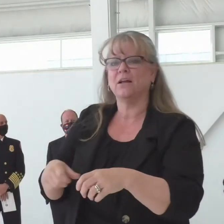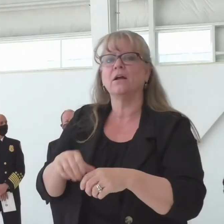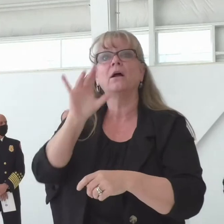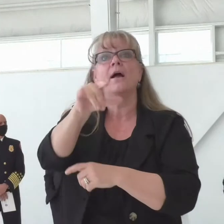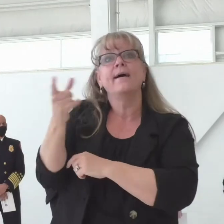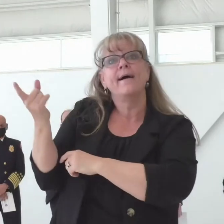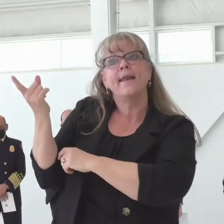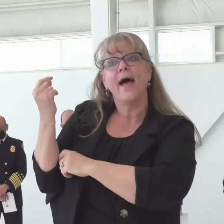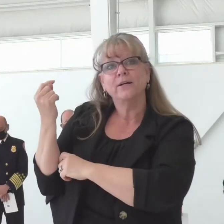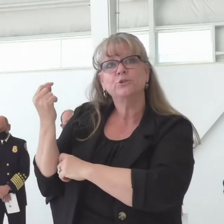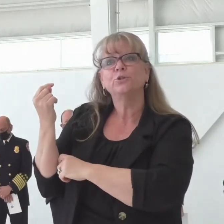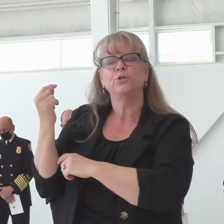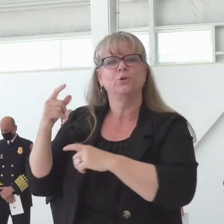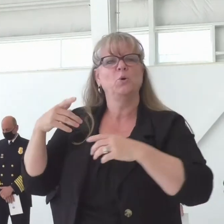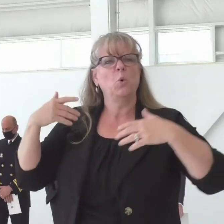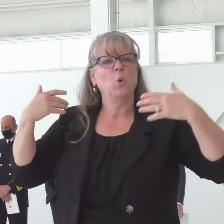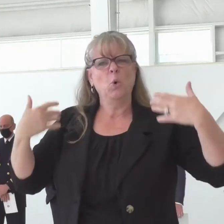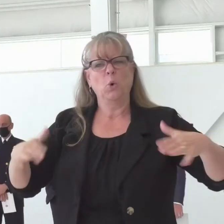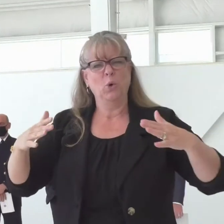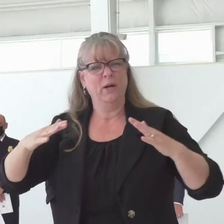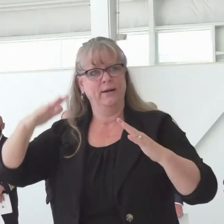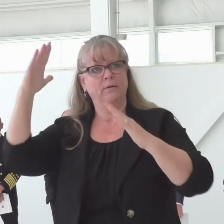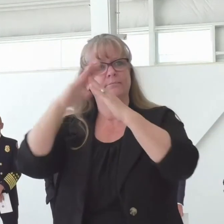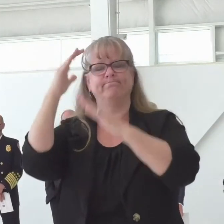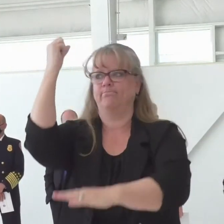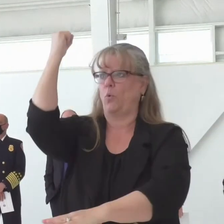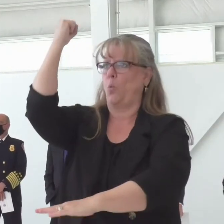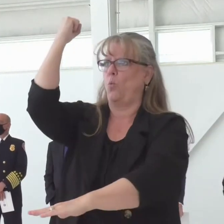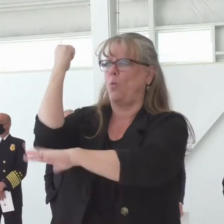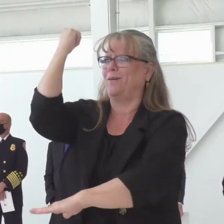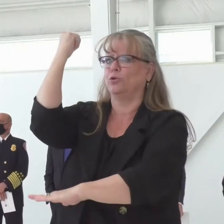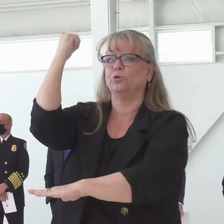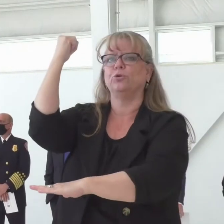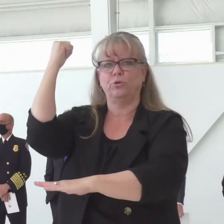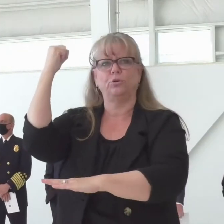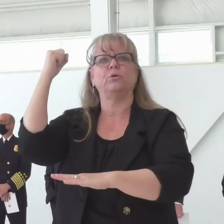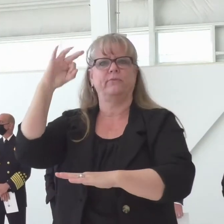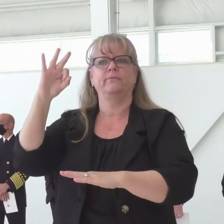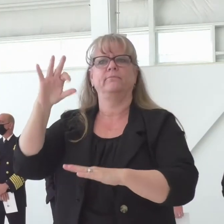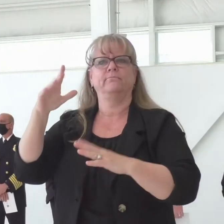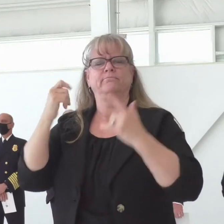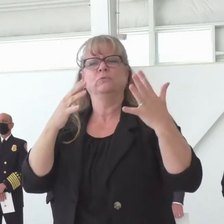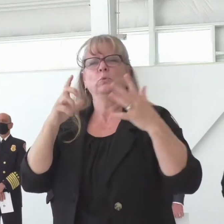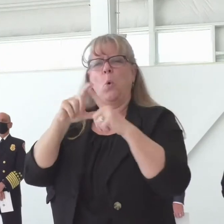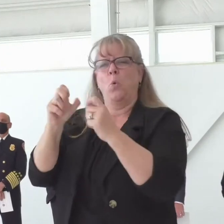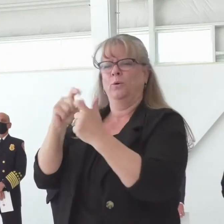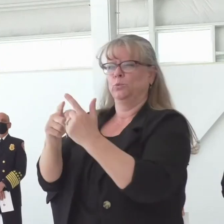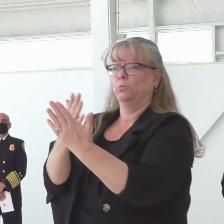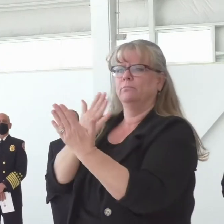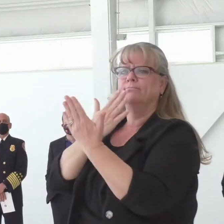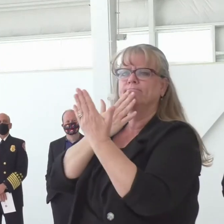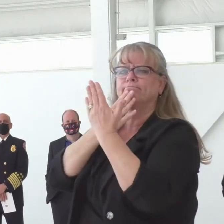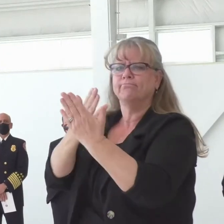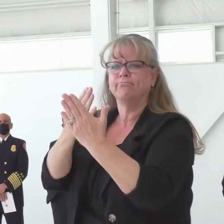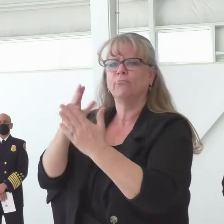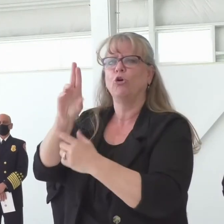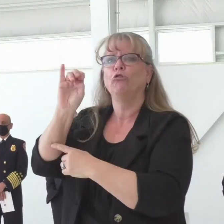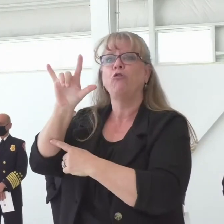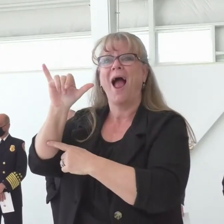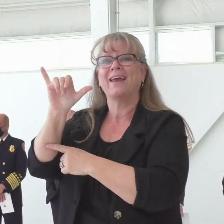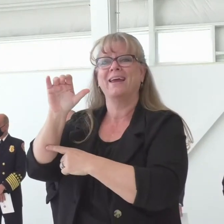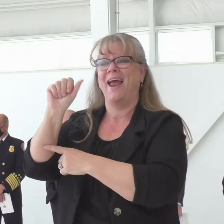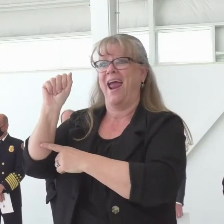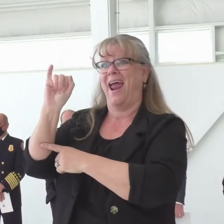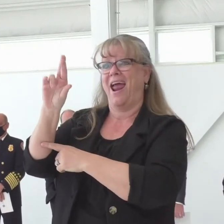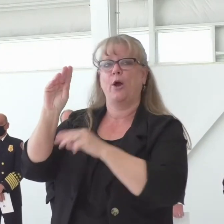Actually, if I may make a plug for the Wings Over the Rockies Air and Space Museum, they're going to be honoring the men and women on April